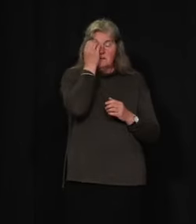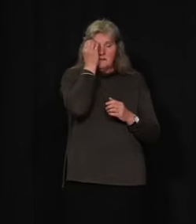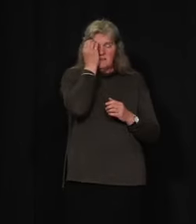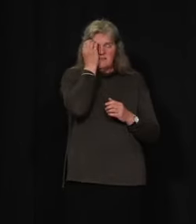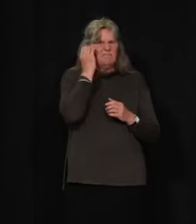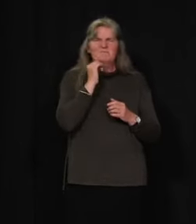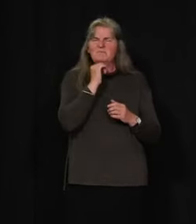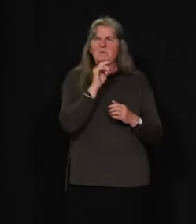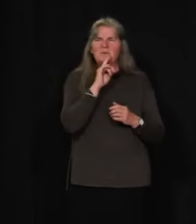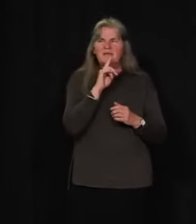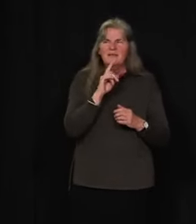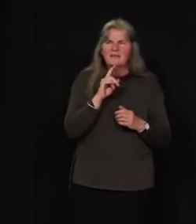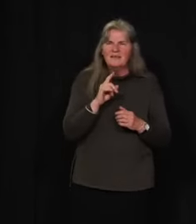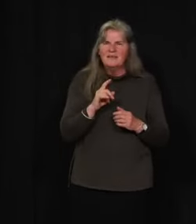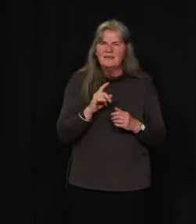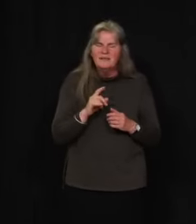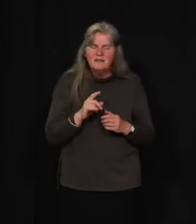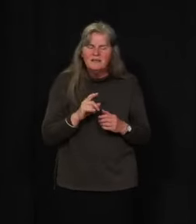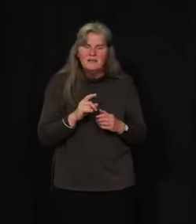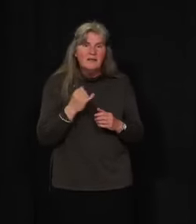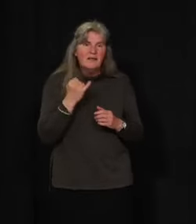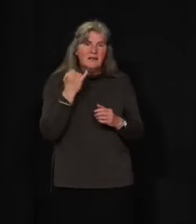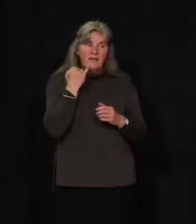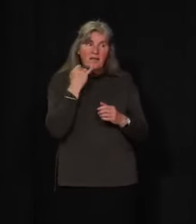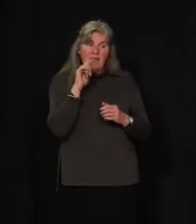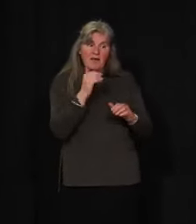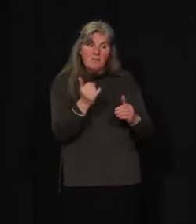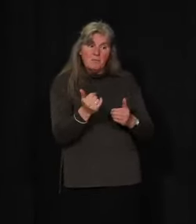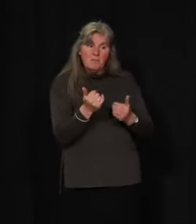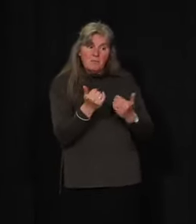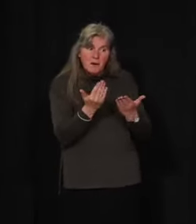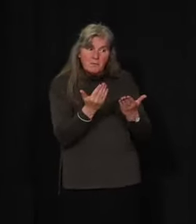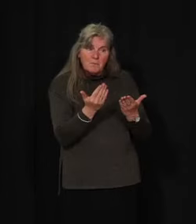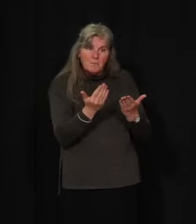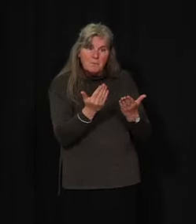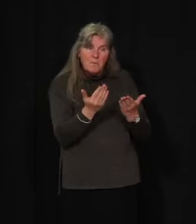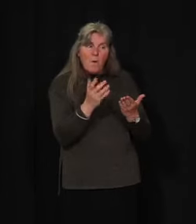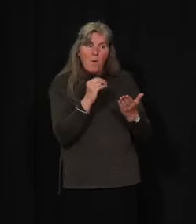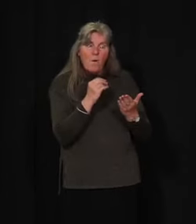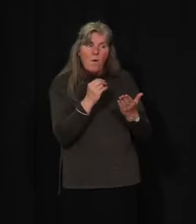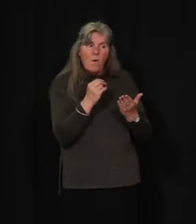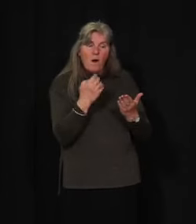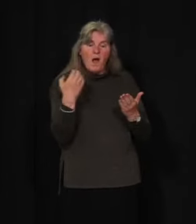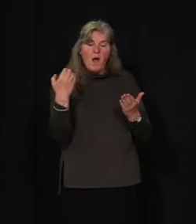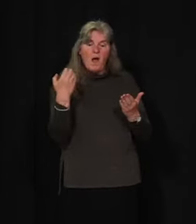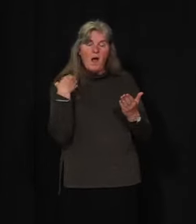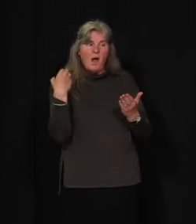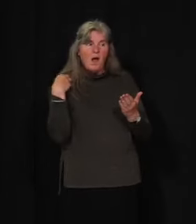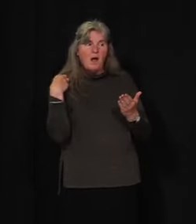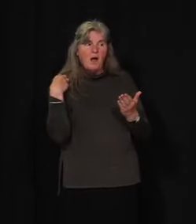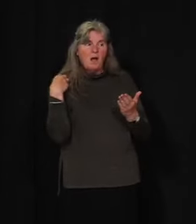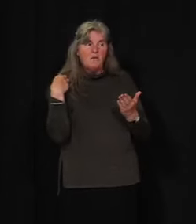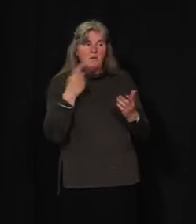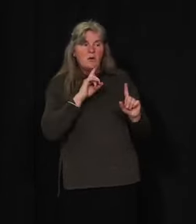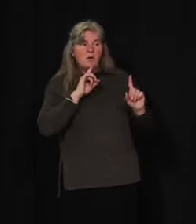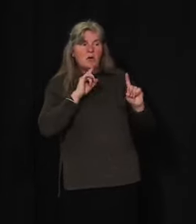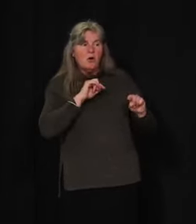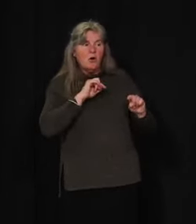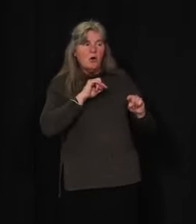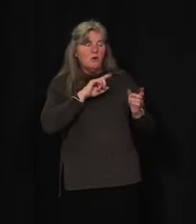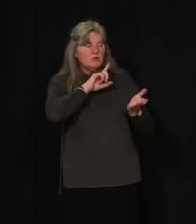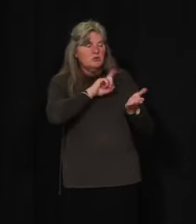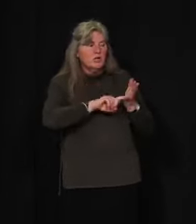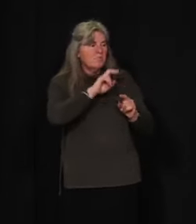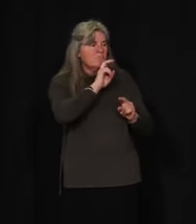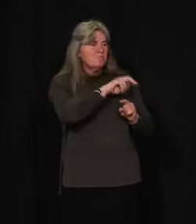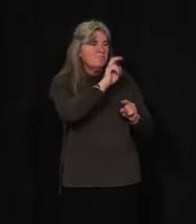Not really. My question was if that is that a recommendation or is that something that will be enforced? I.e., will people be checking where people live